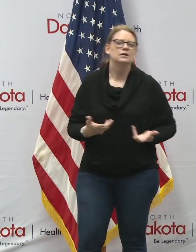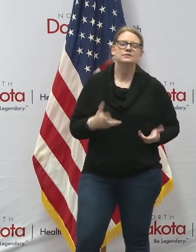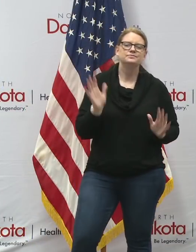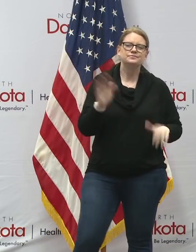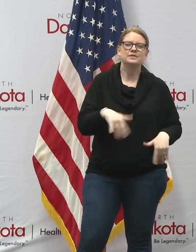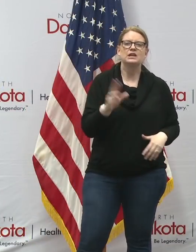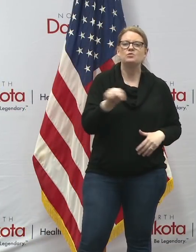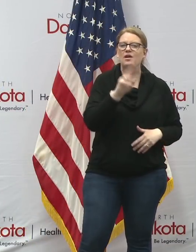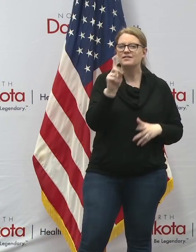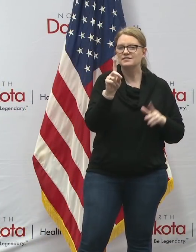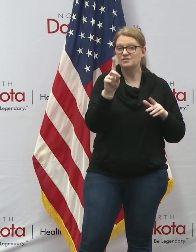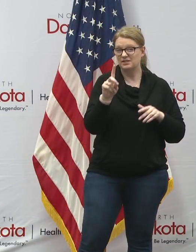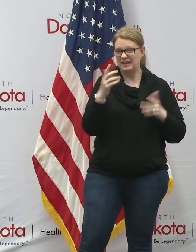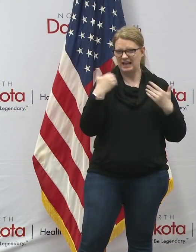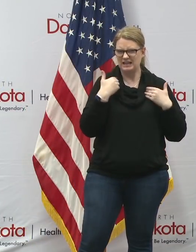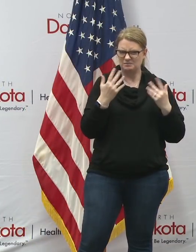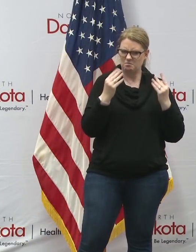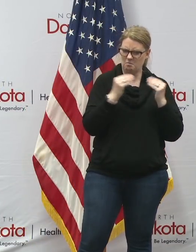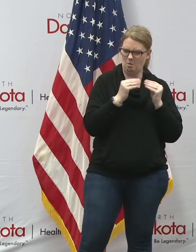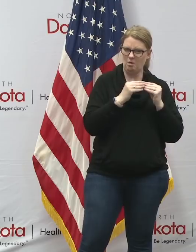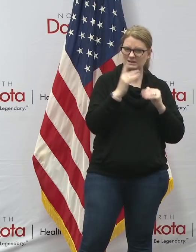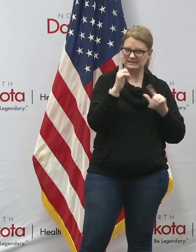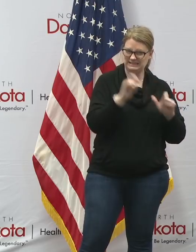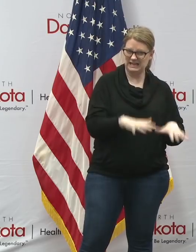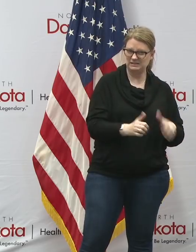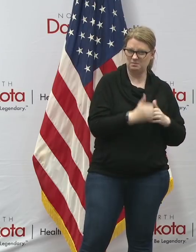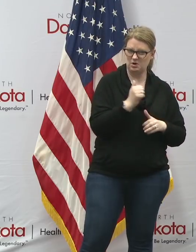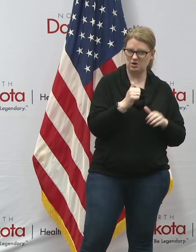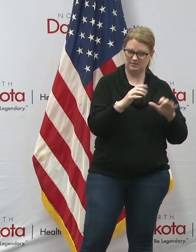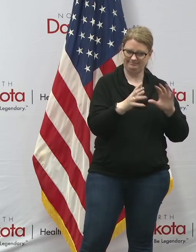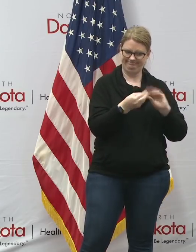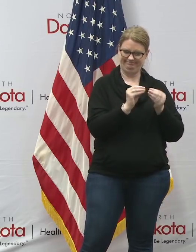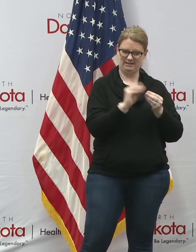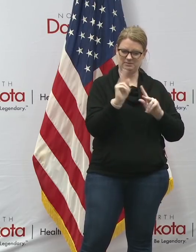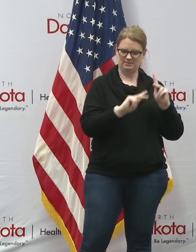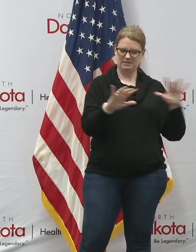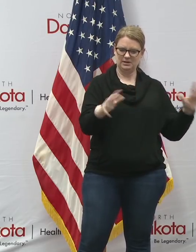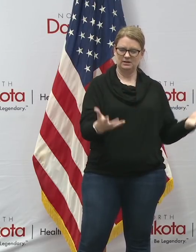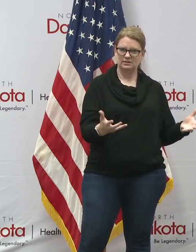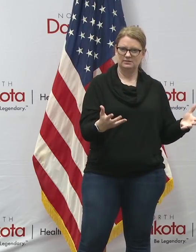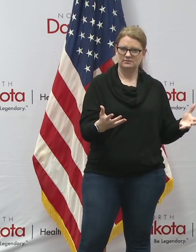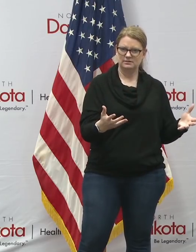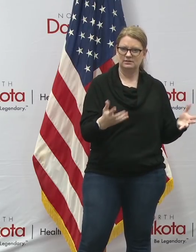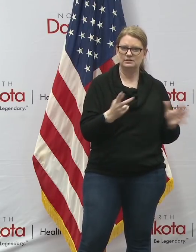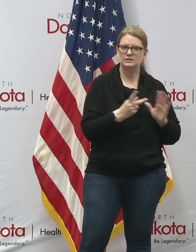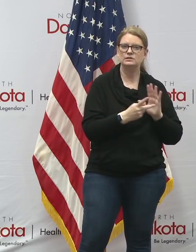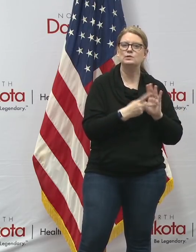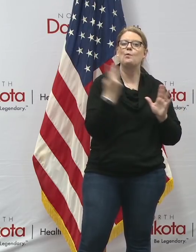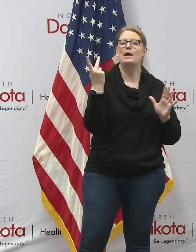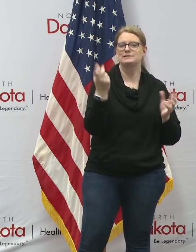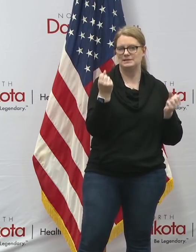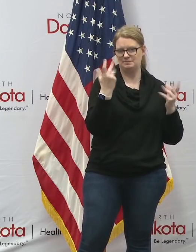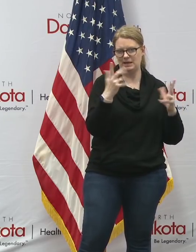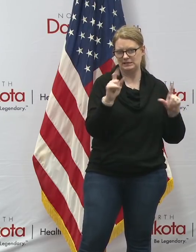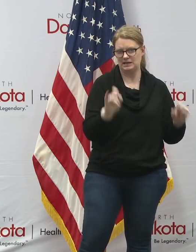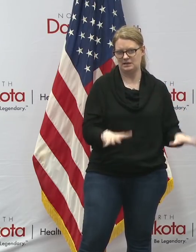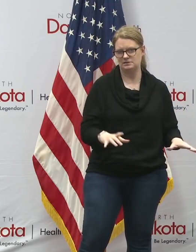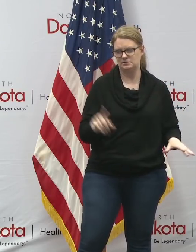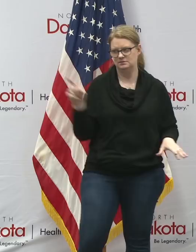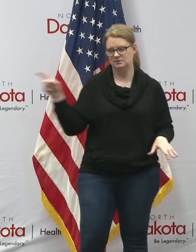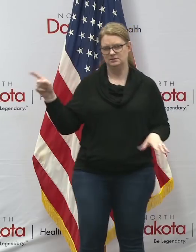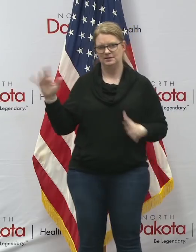dakota's got more tests per capita than minnesota well we've done almost twice as many tests per capita as